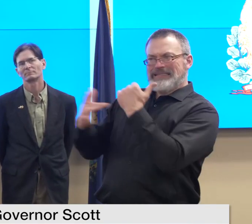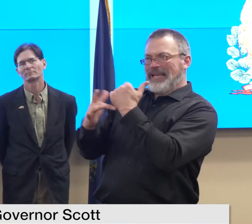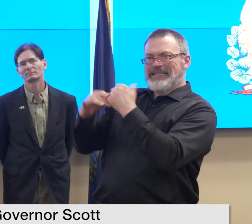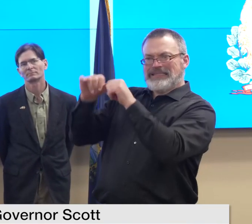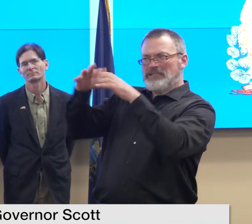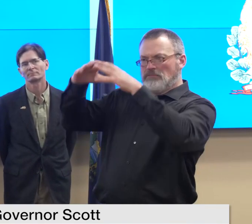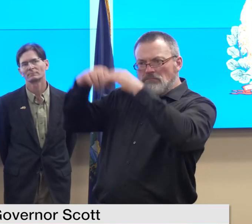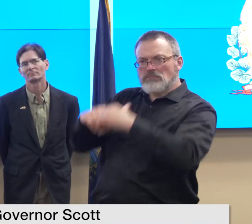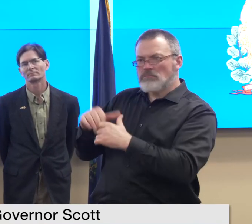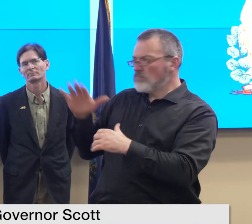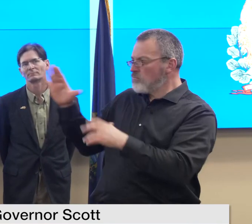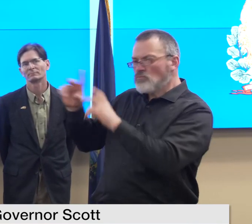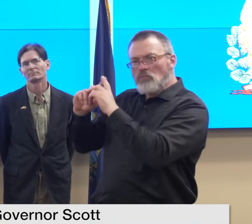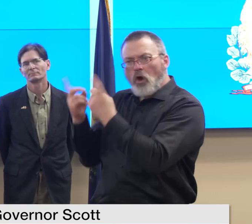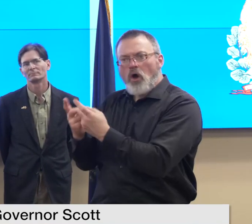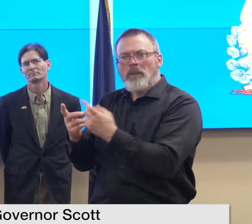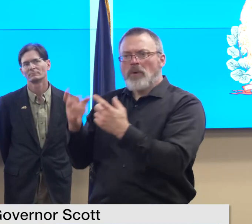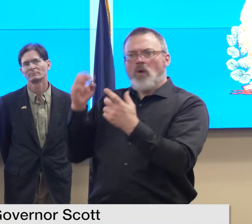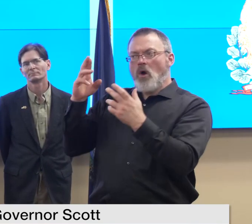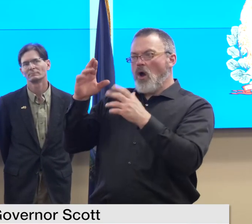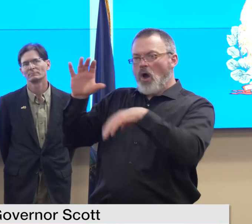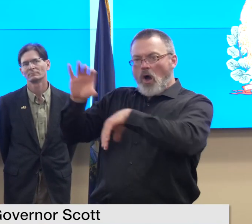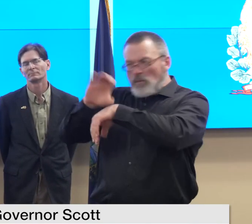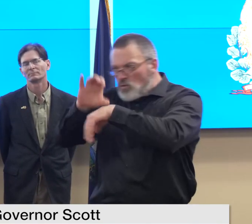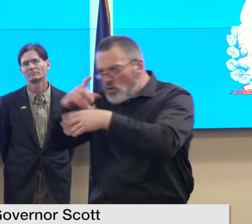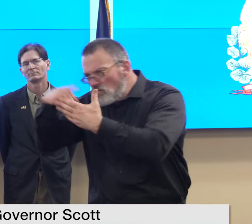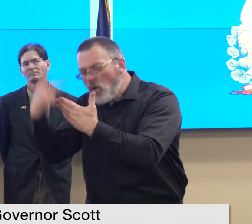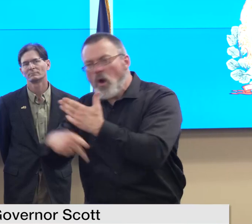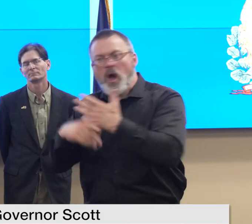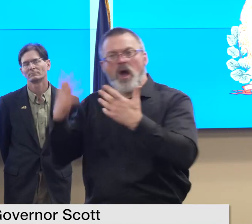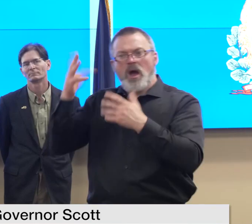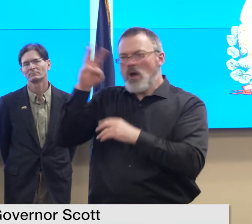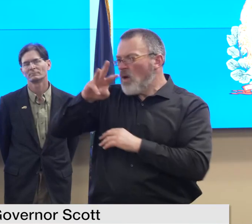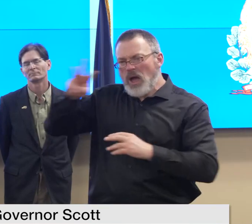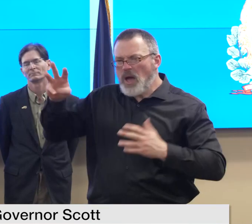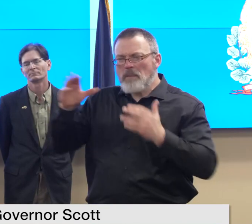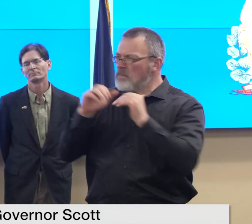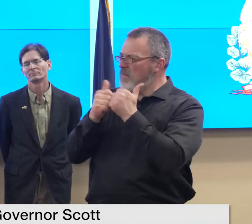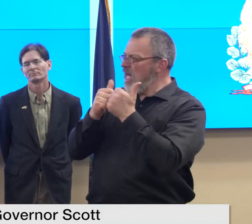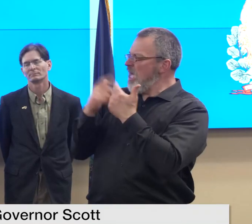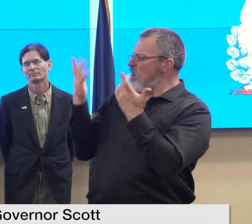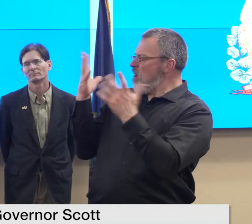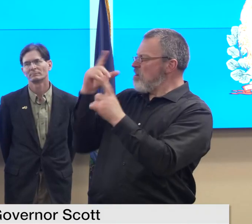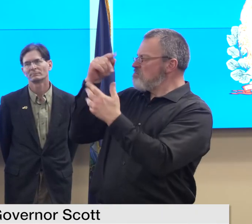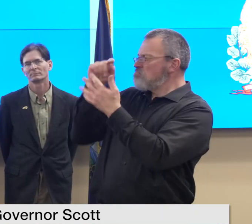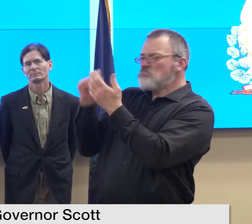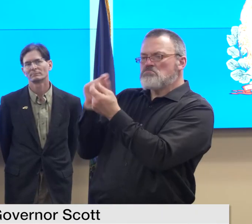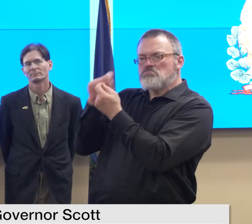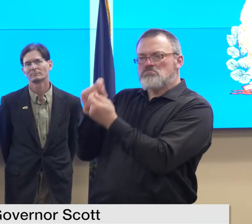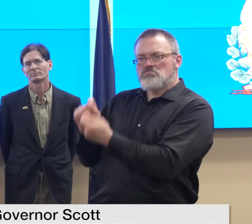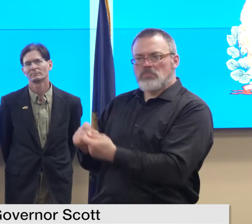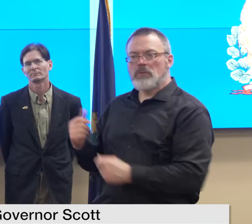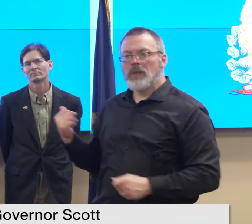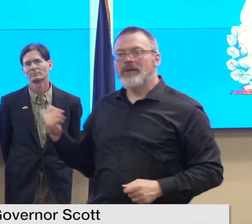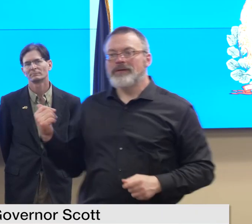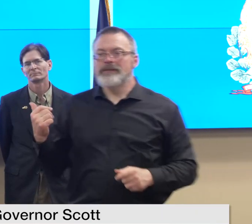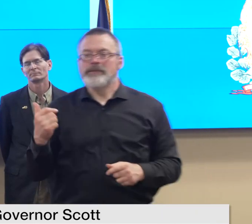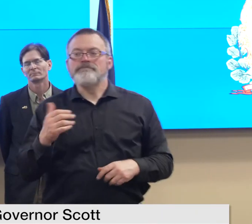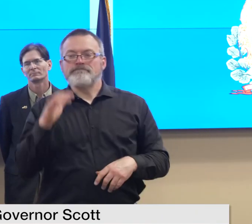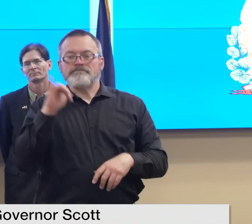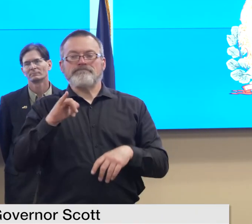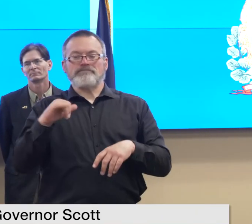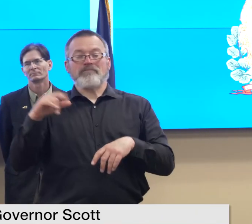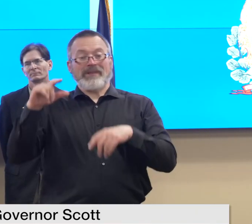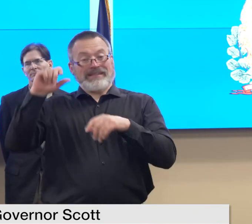state governments or pro computer programs you guys are using like so departments and agencies within state government are impacted for